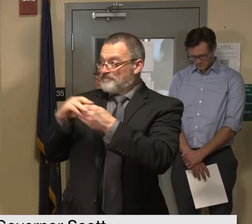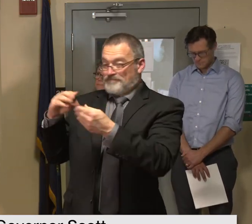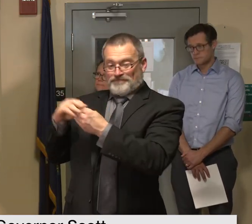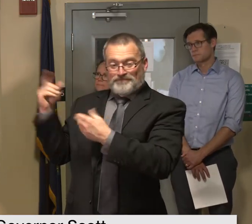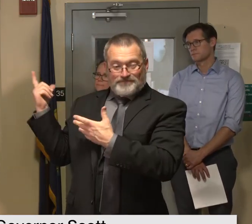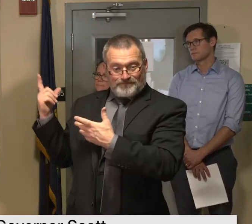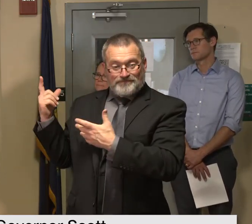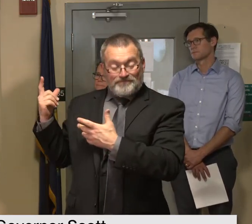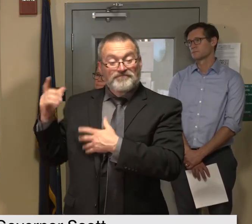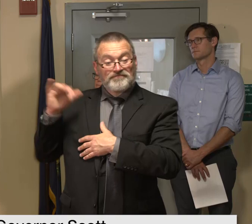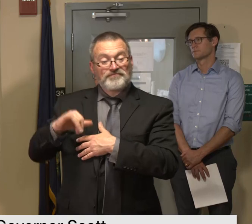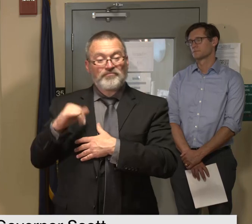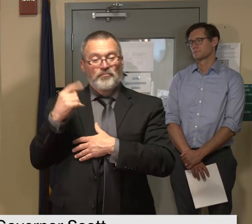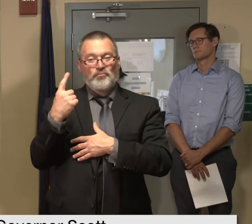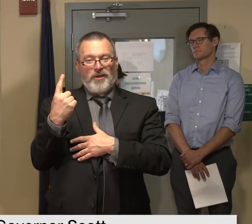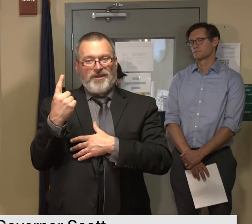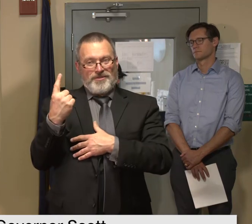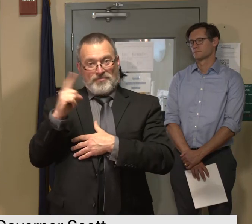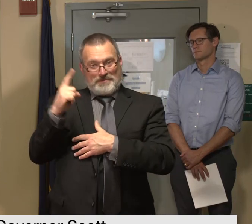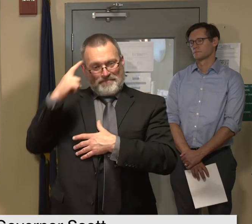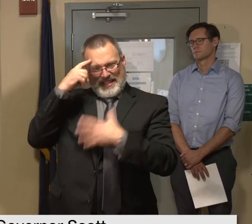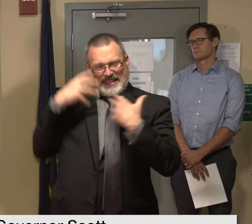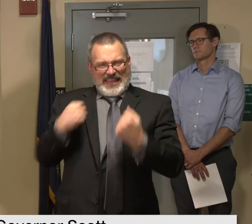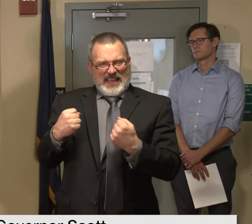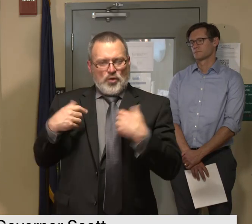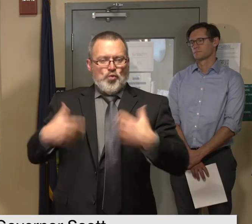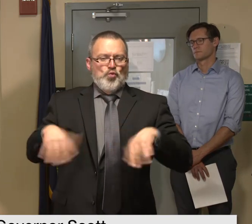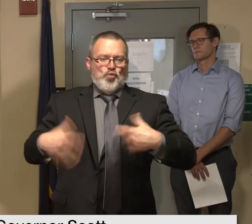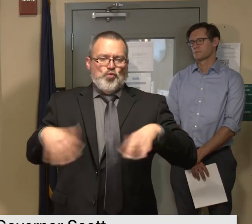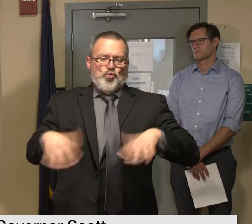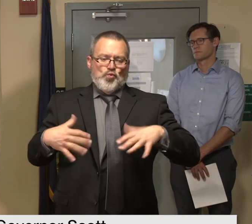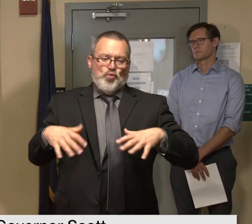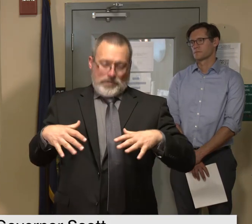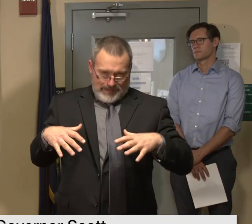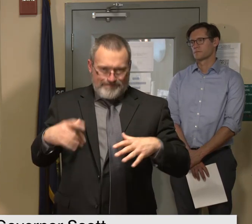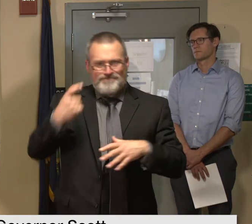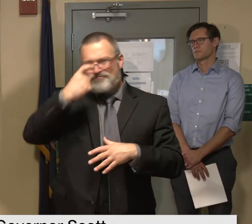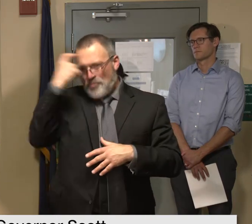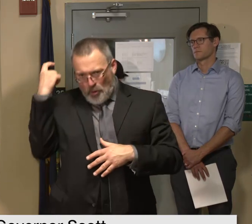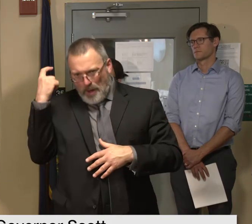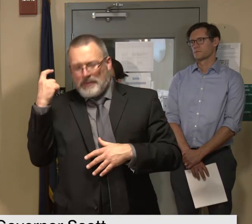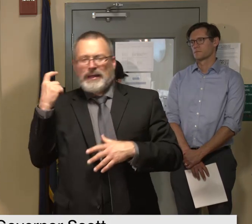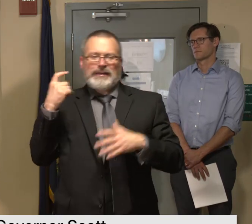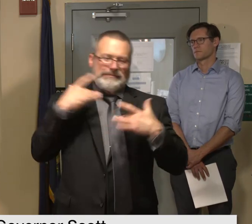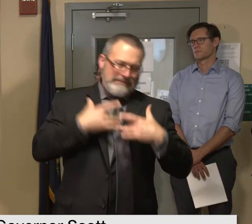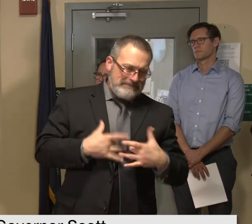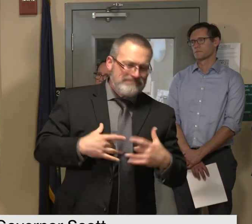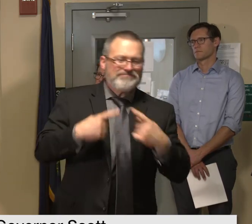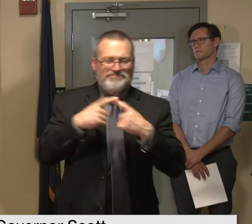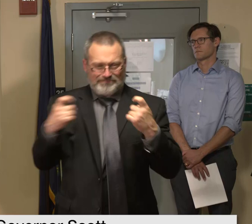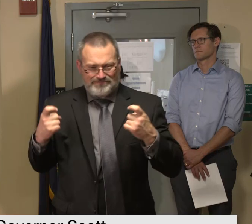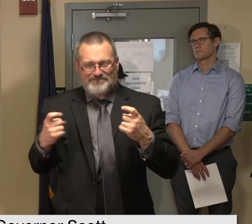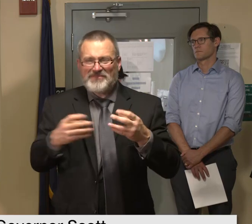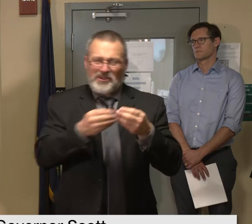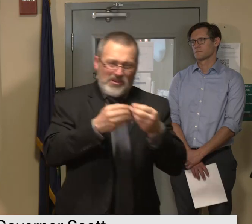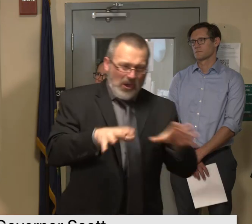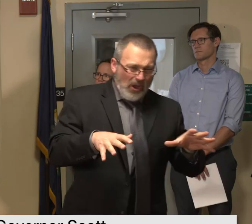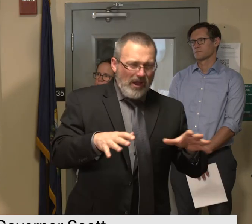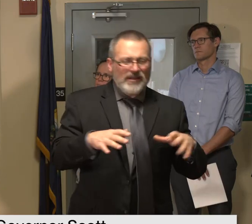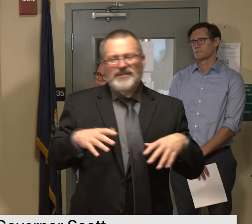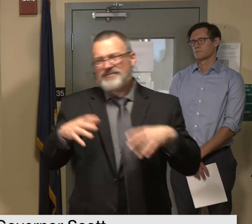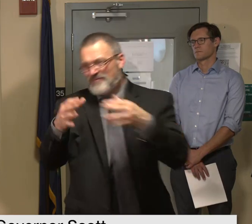impacts can be on mental health i know that experiencing losses of your own your neighbor or your community